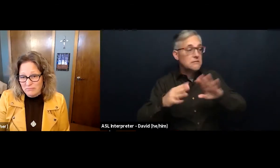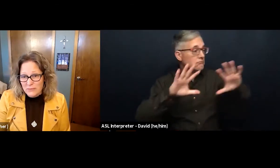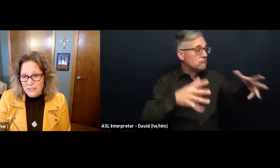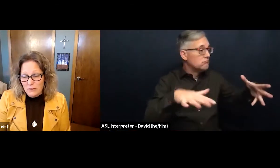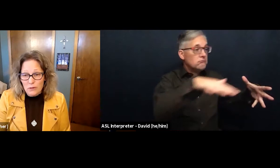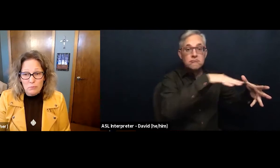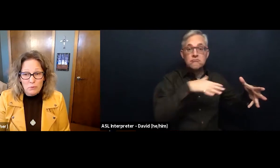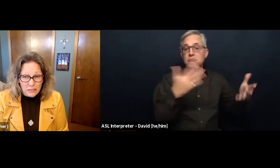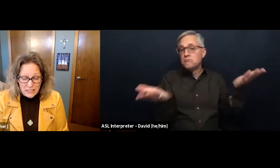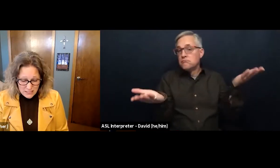Or the police.